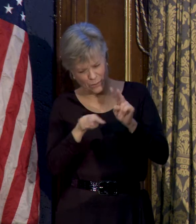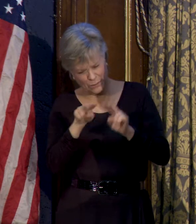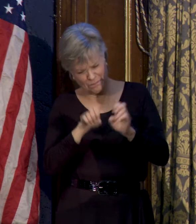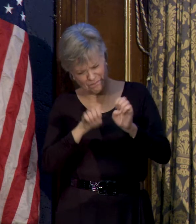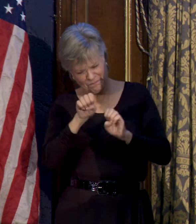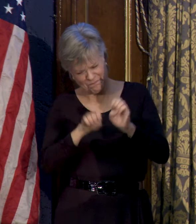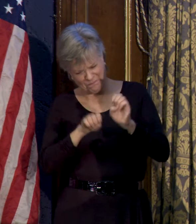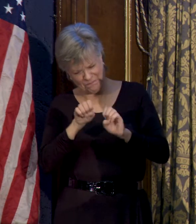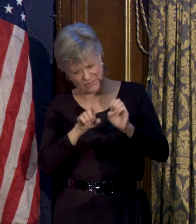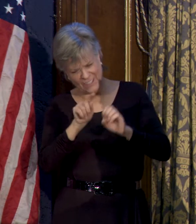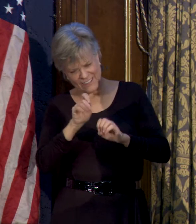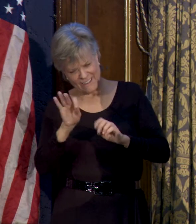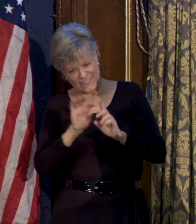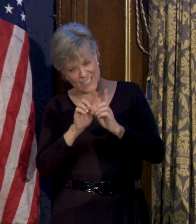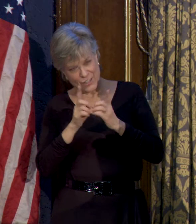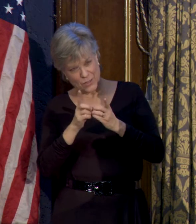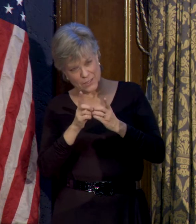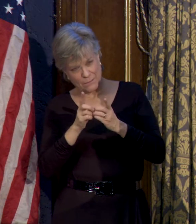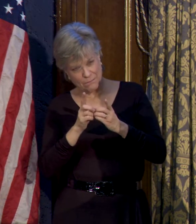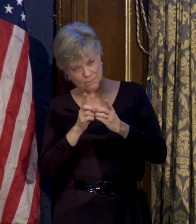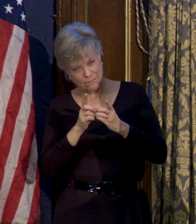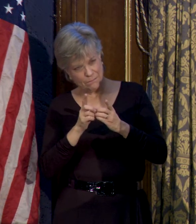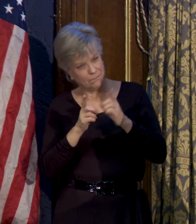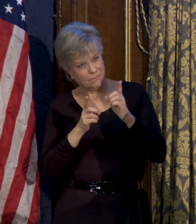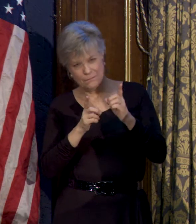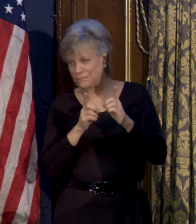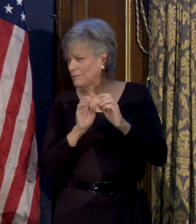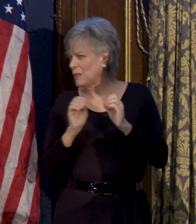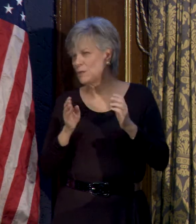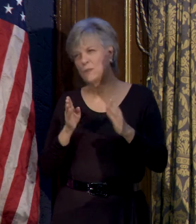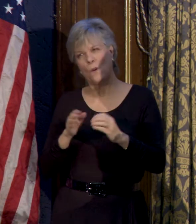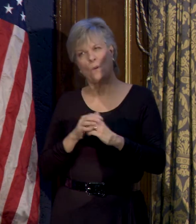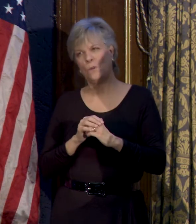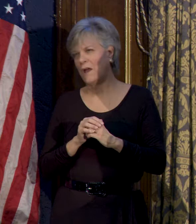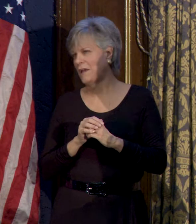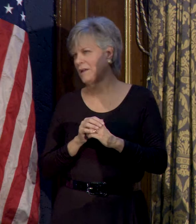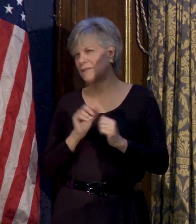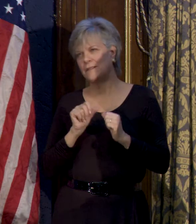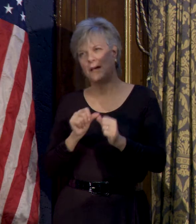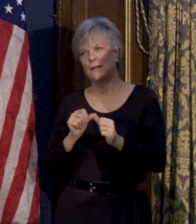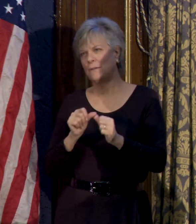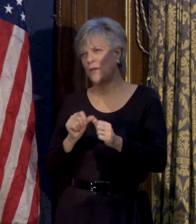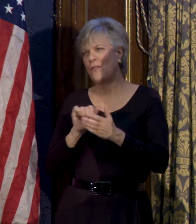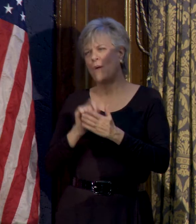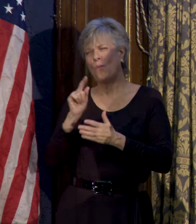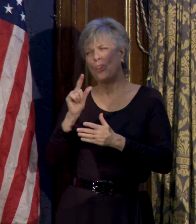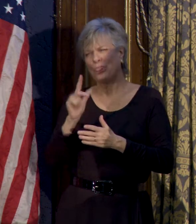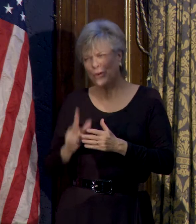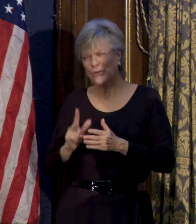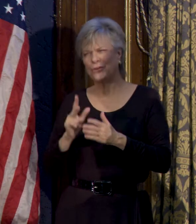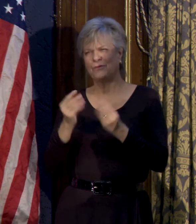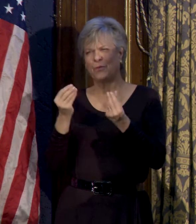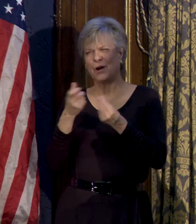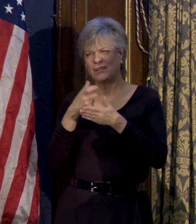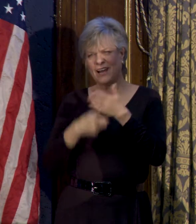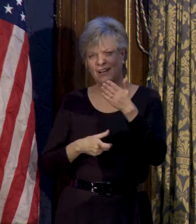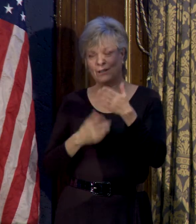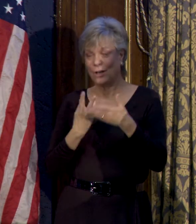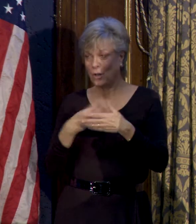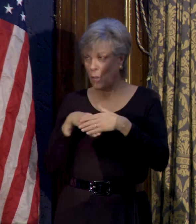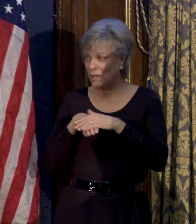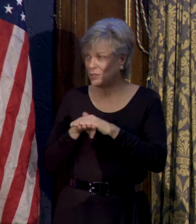districts, and there's no way in which it's sustainable that a third of our property tax revenues go into